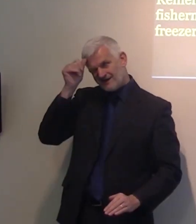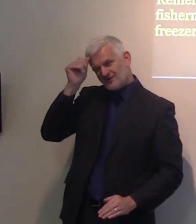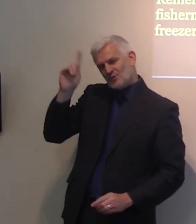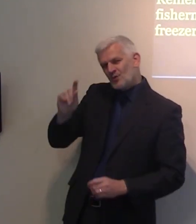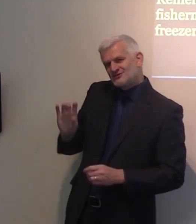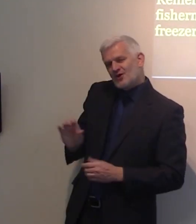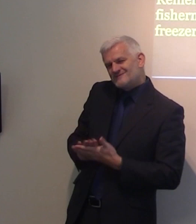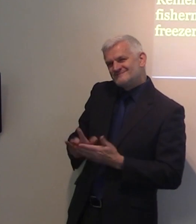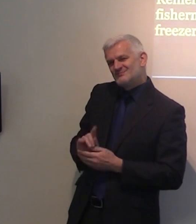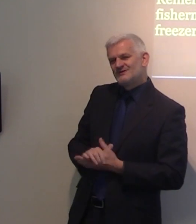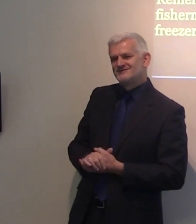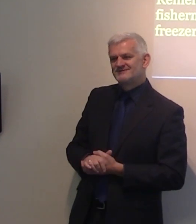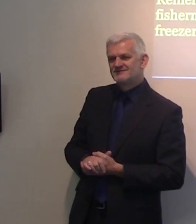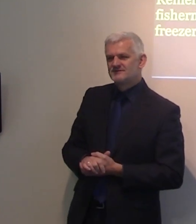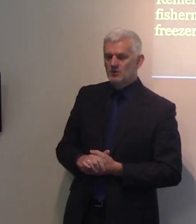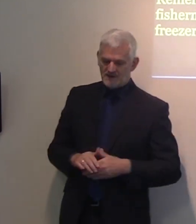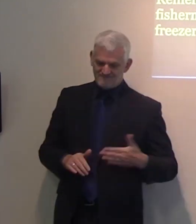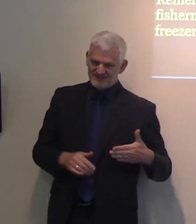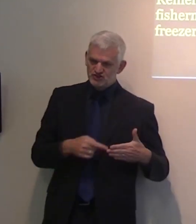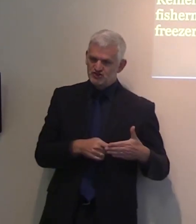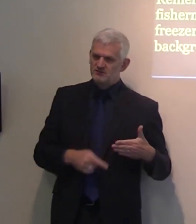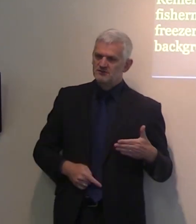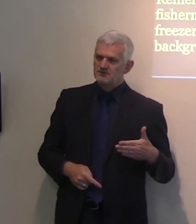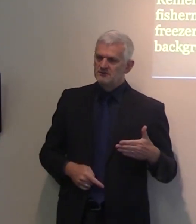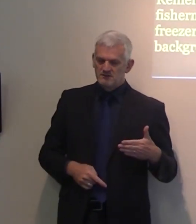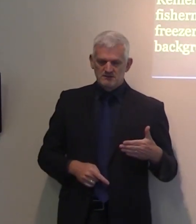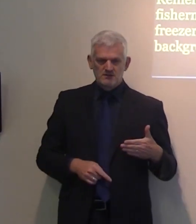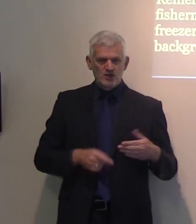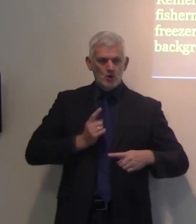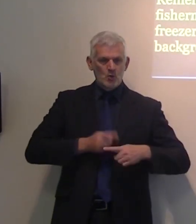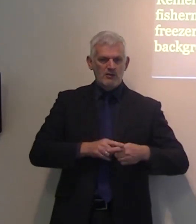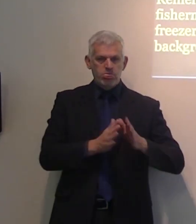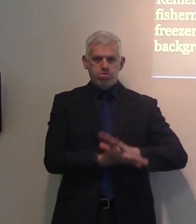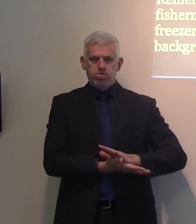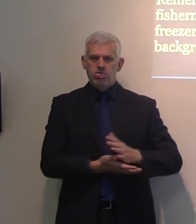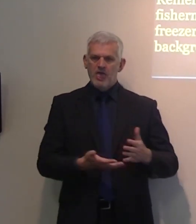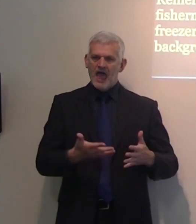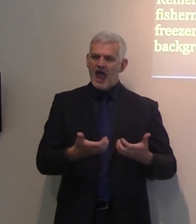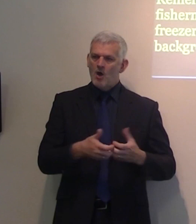salt, meat and meat were wrapped in the salt to prevent decay.